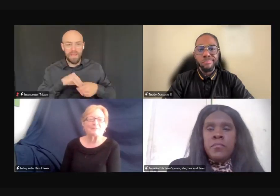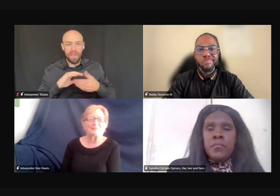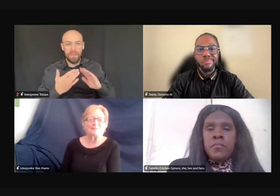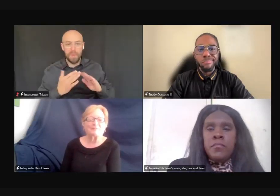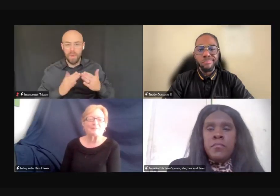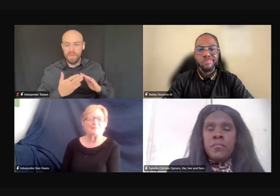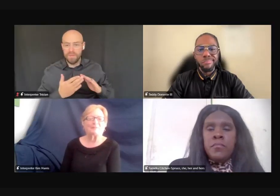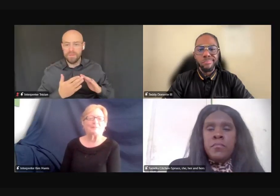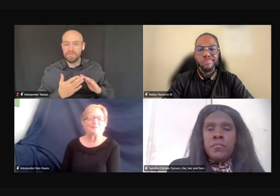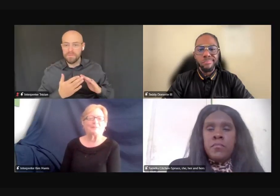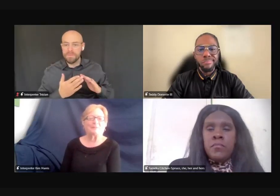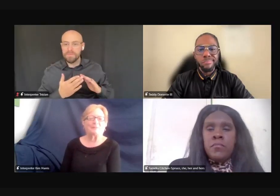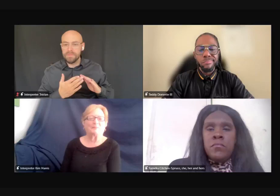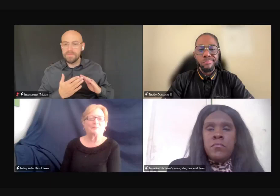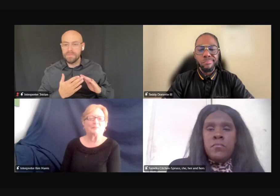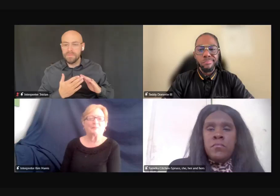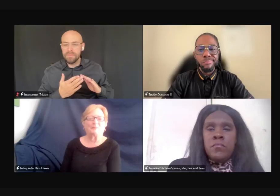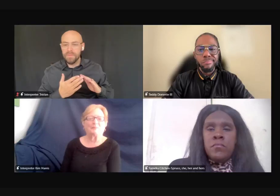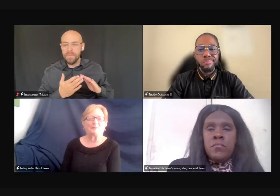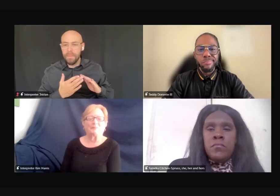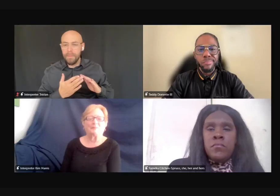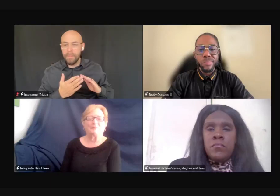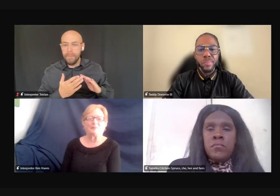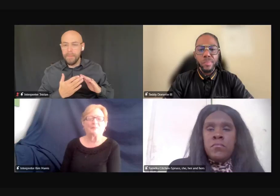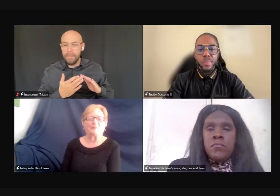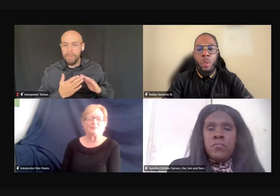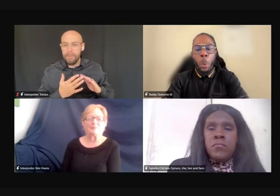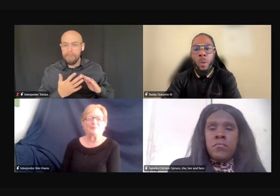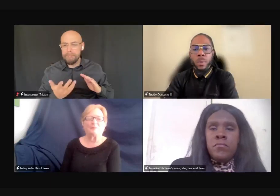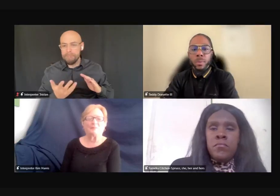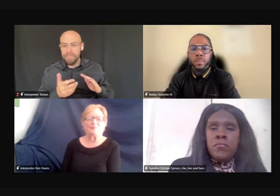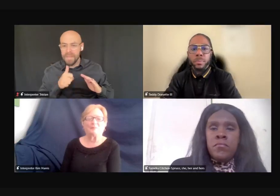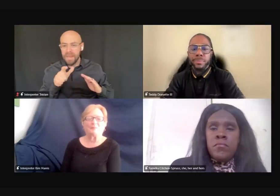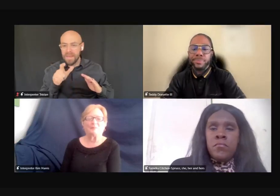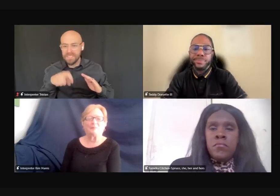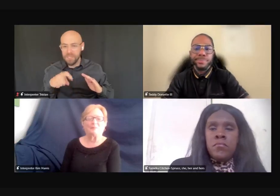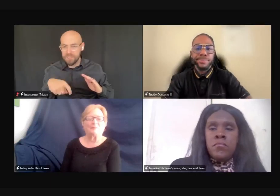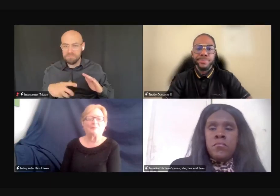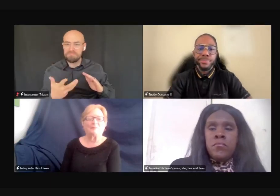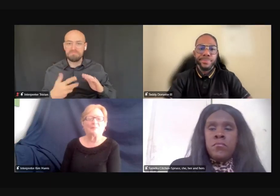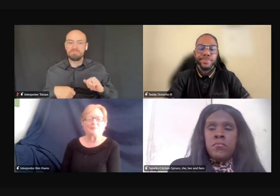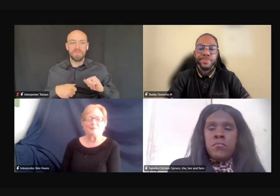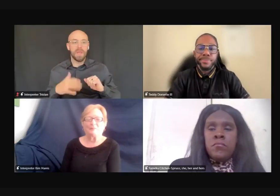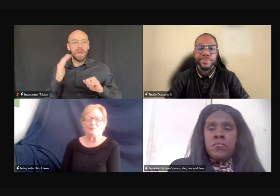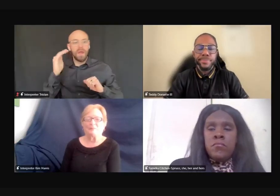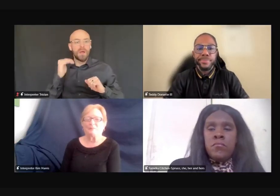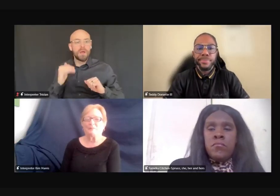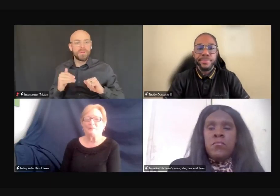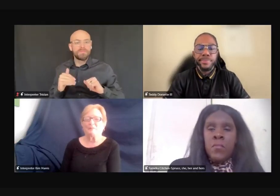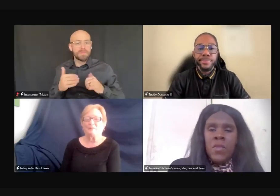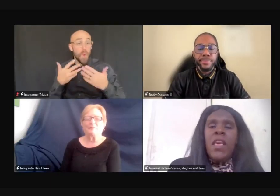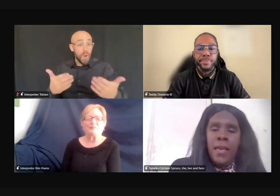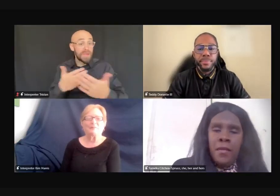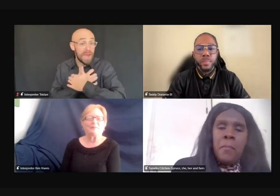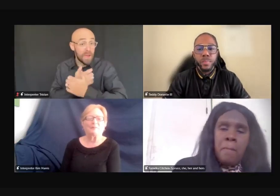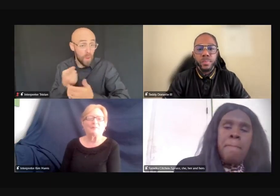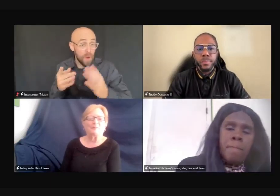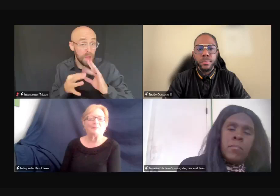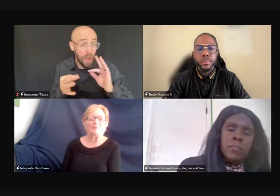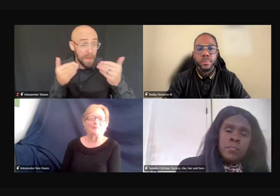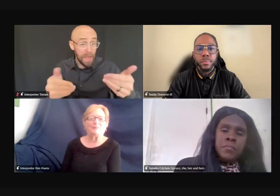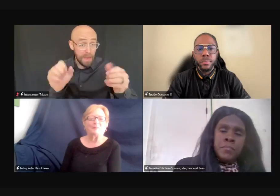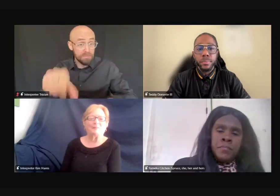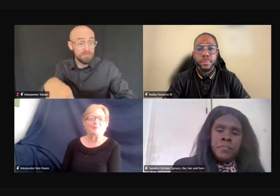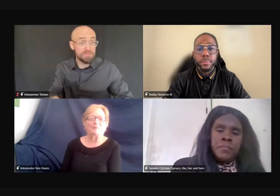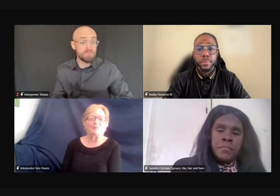say, they they feel it's not necessary, not necessarily necessary. And then, go ahead, Teddy, if you want a response to that question.